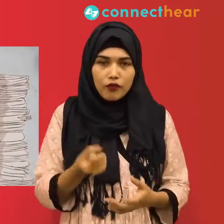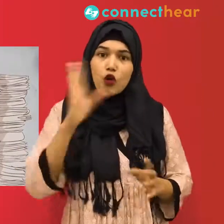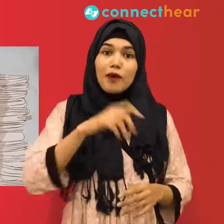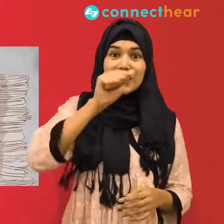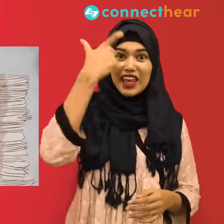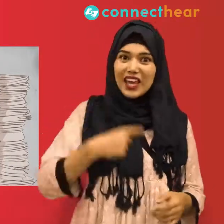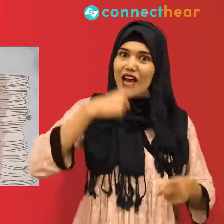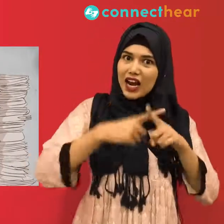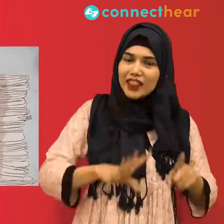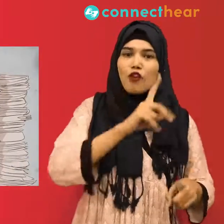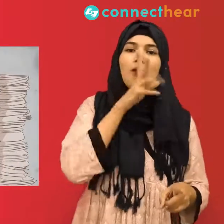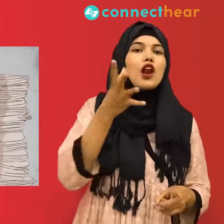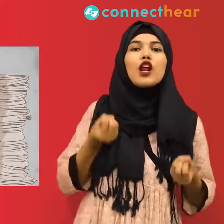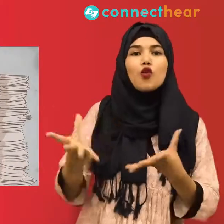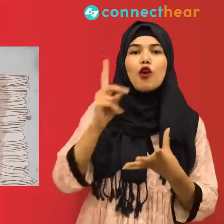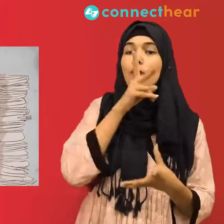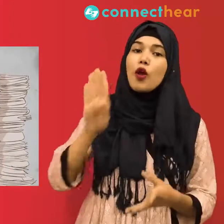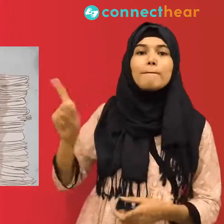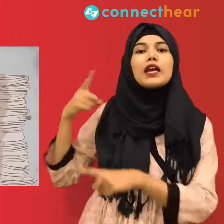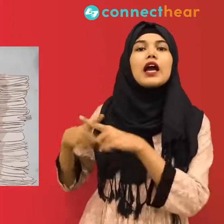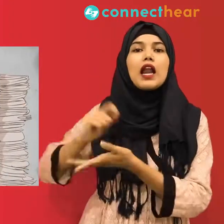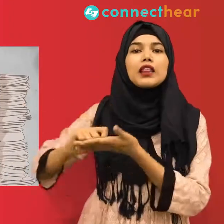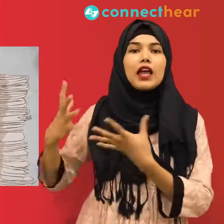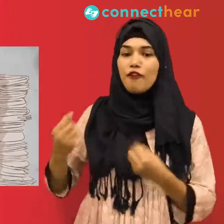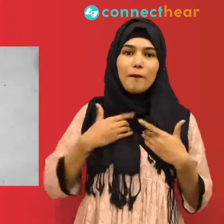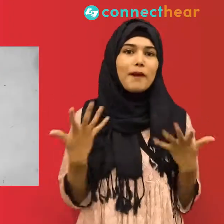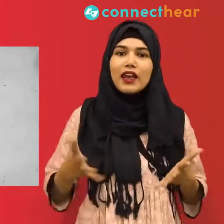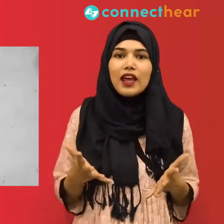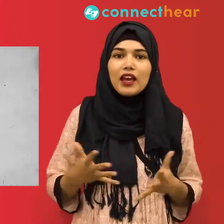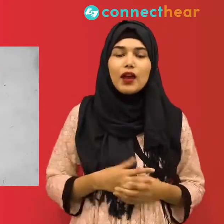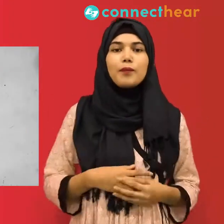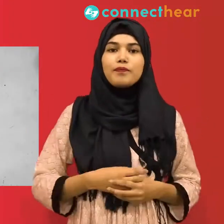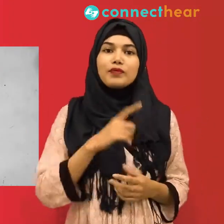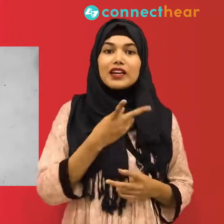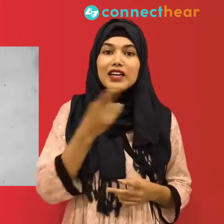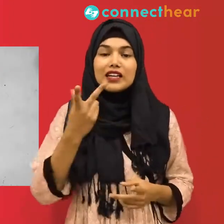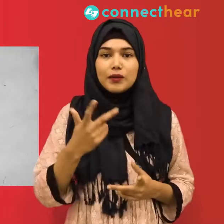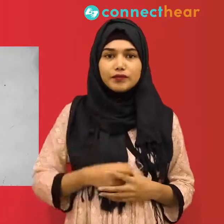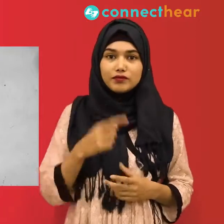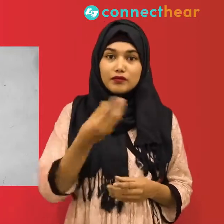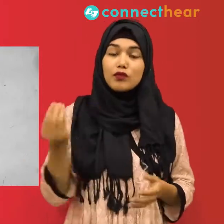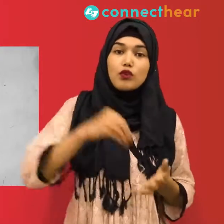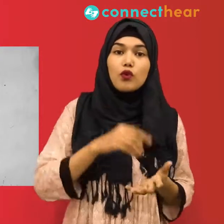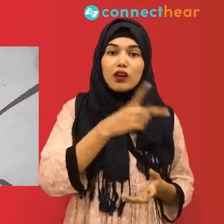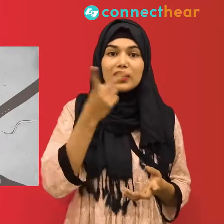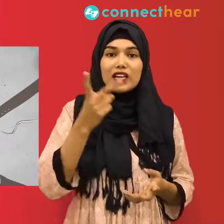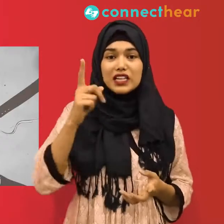cites B as the source for the information. It's also considered a form of circular reporting when multiple